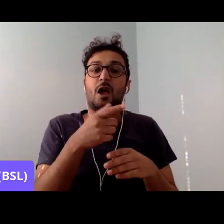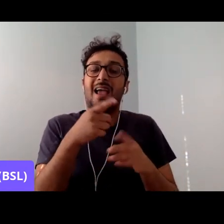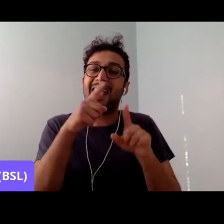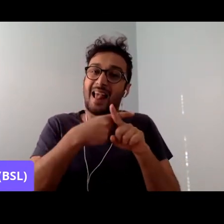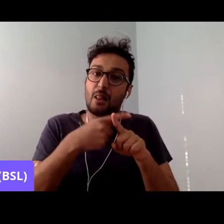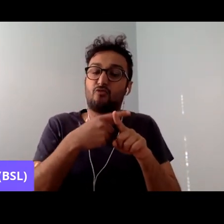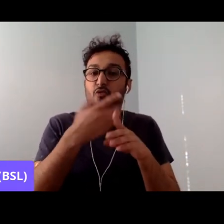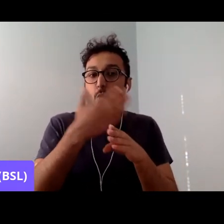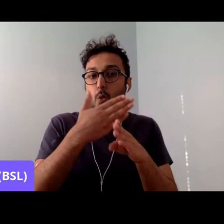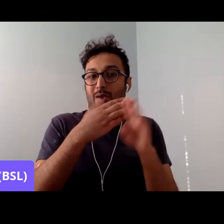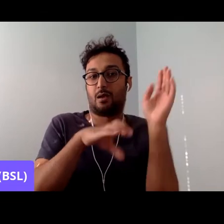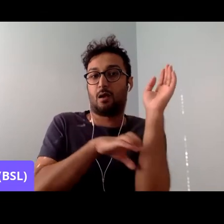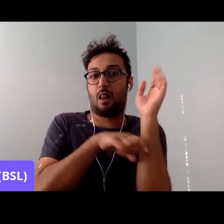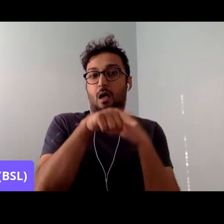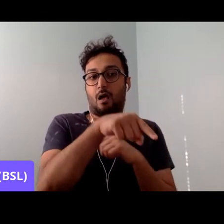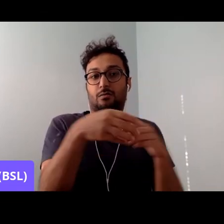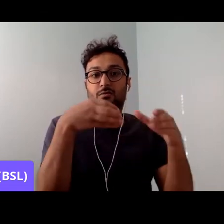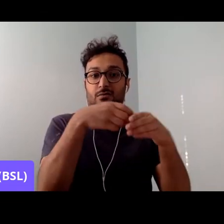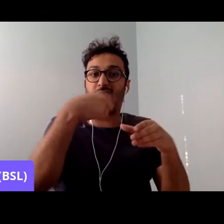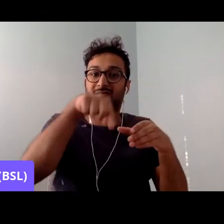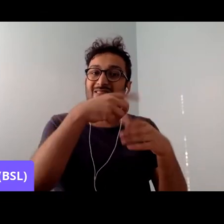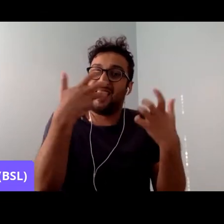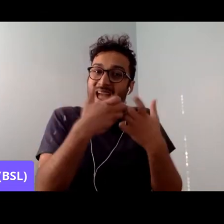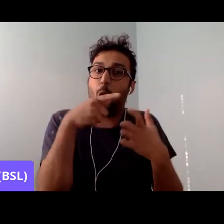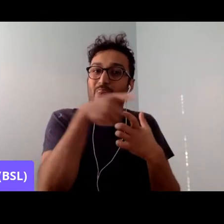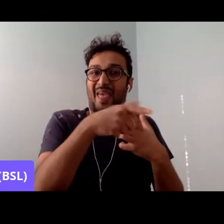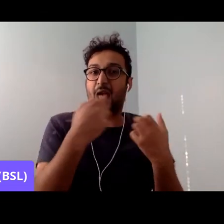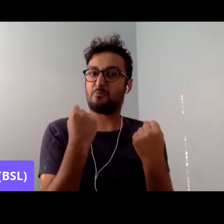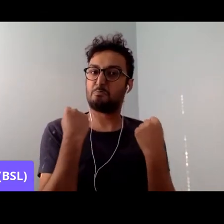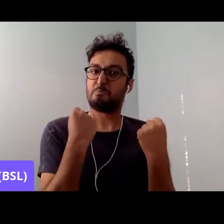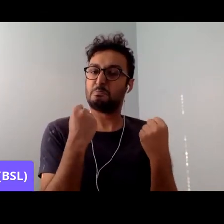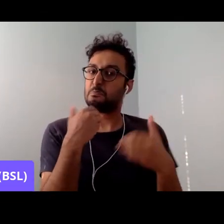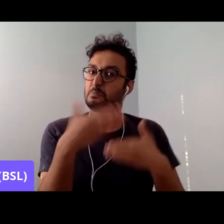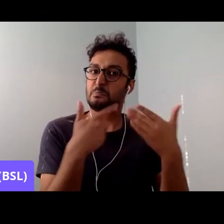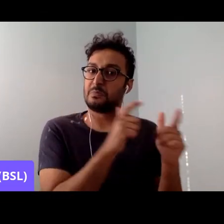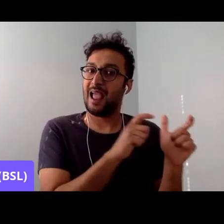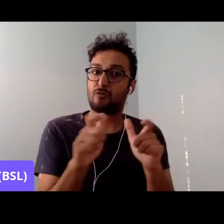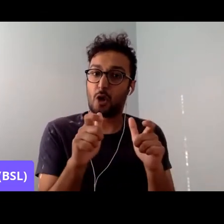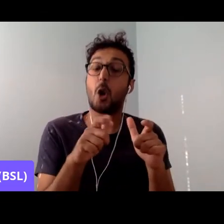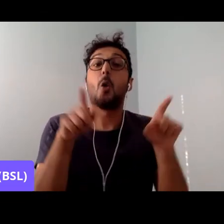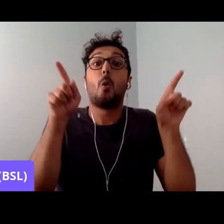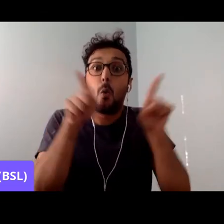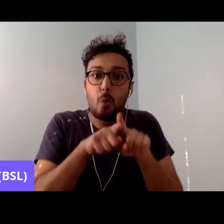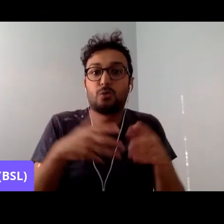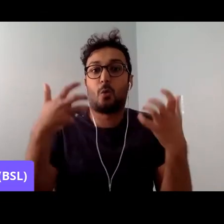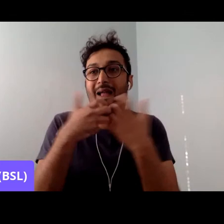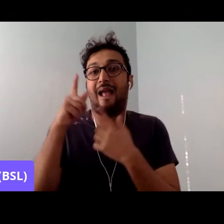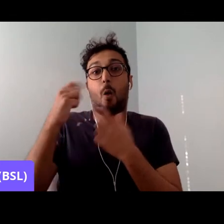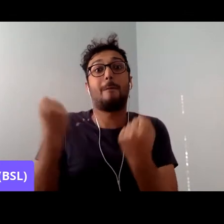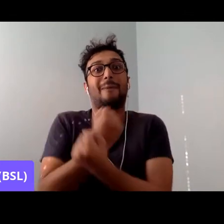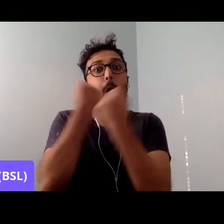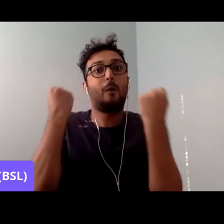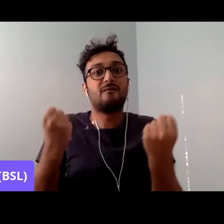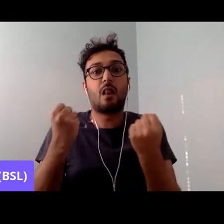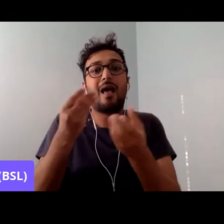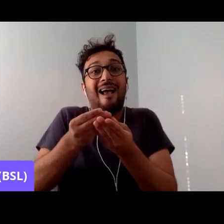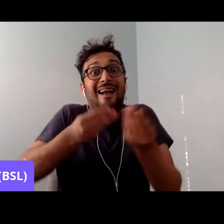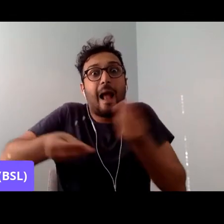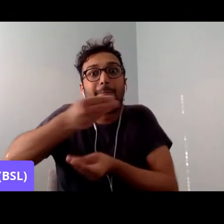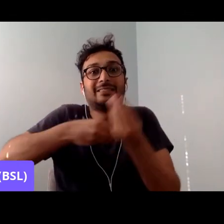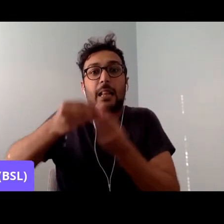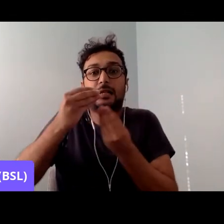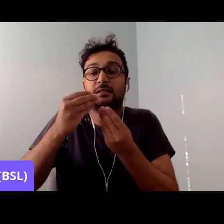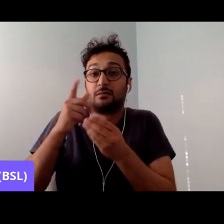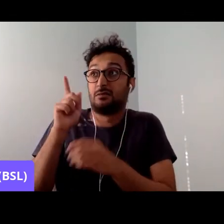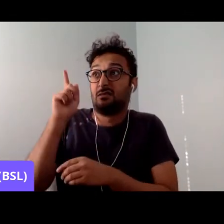It's the secret by which the capitalist class maintains its power. And the latter is quite aware of